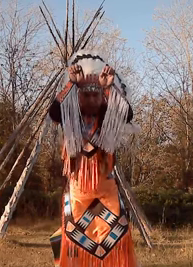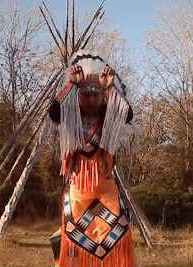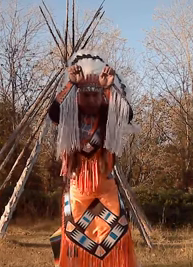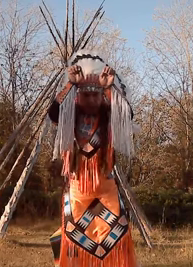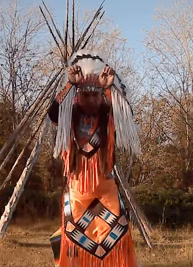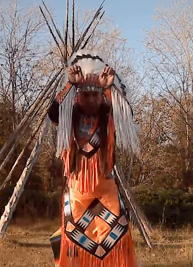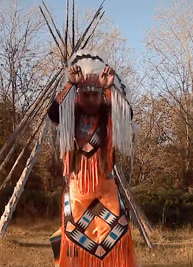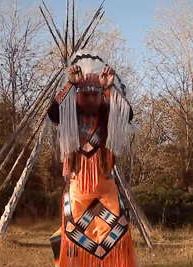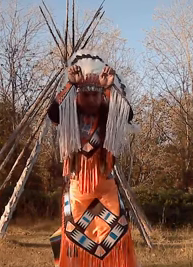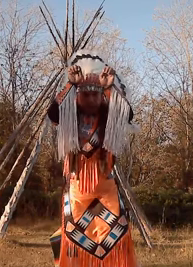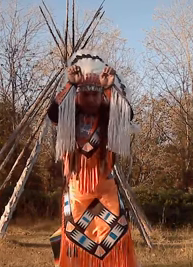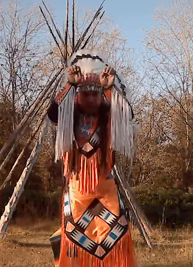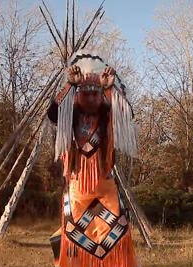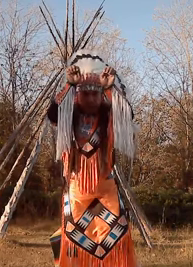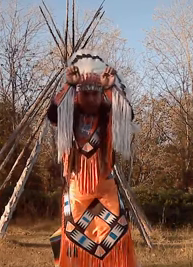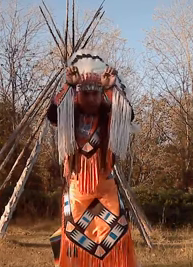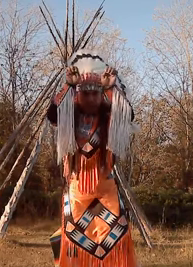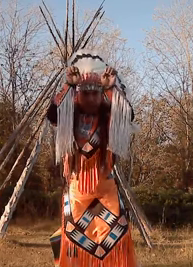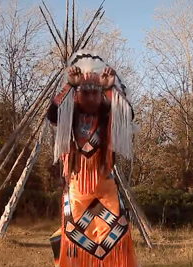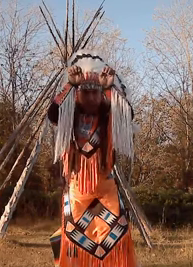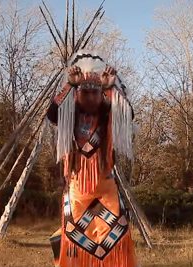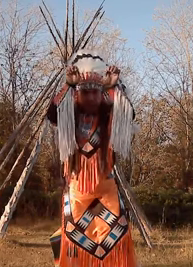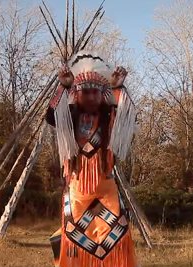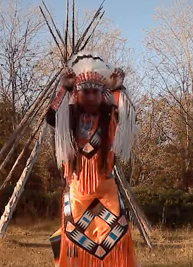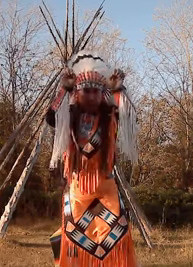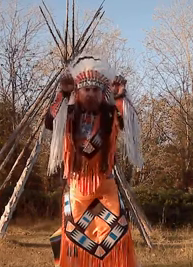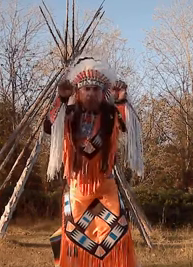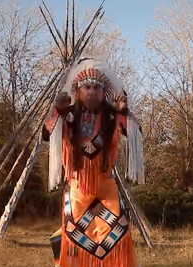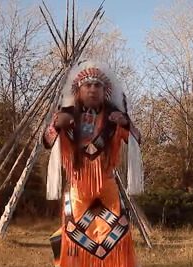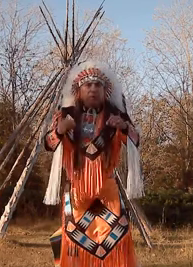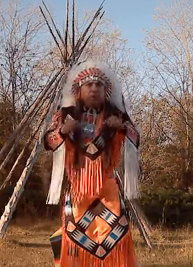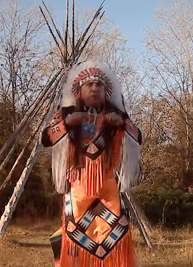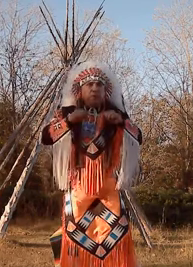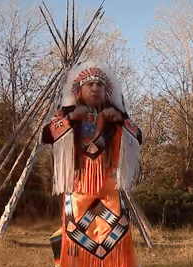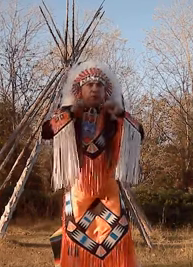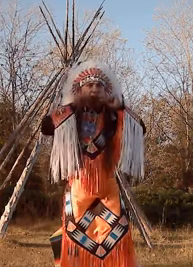maybe it was a bear or maybe it was a